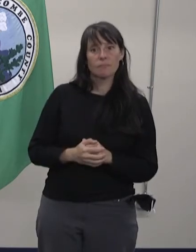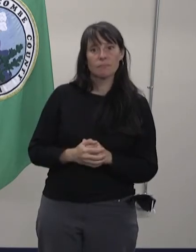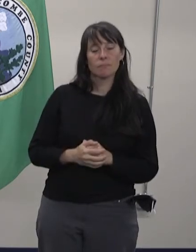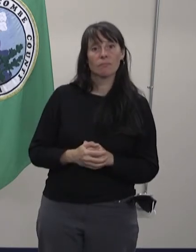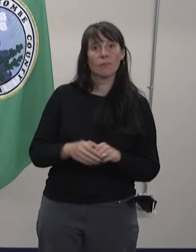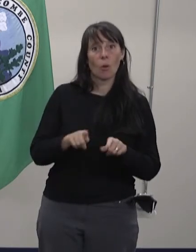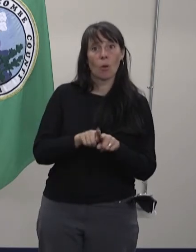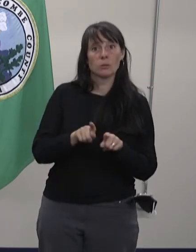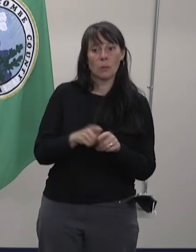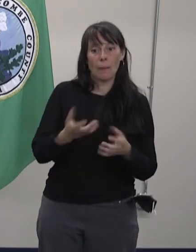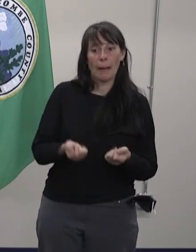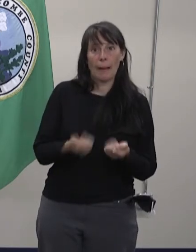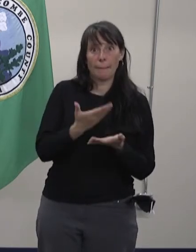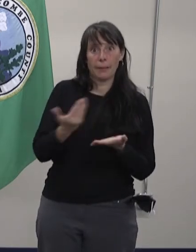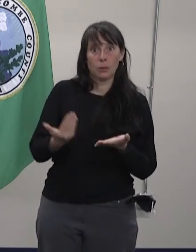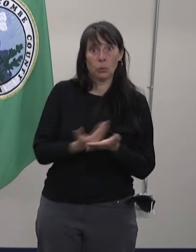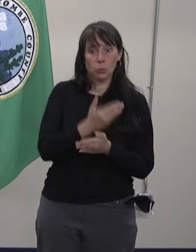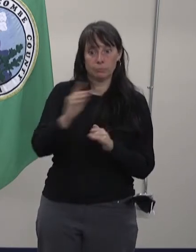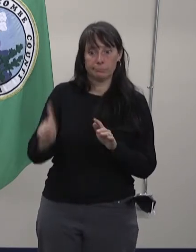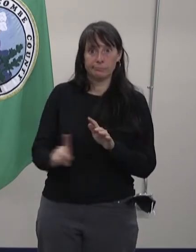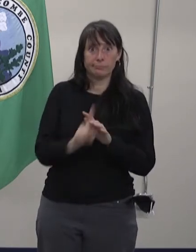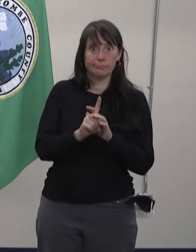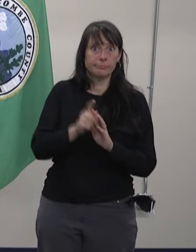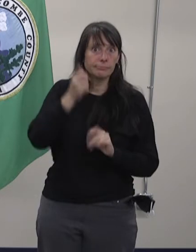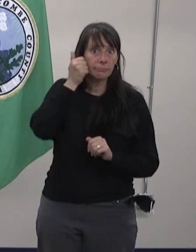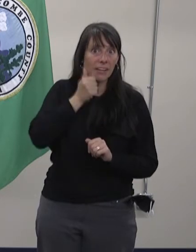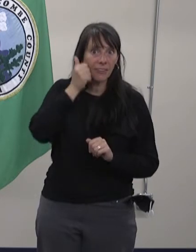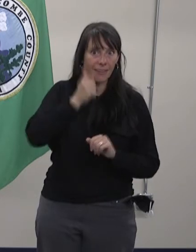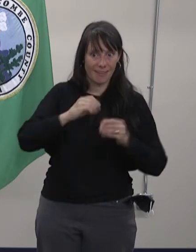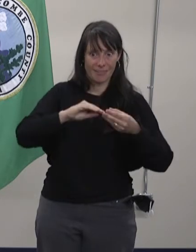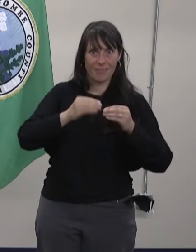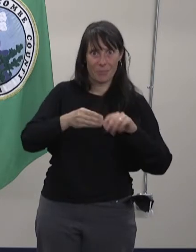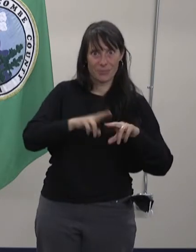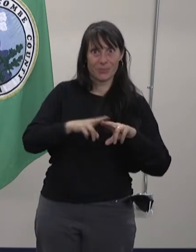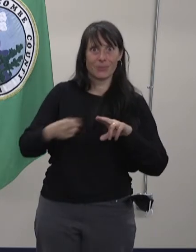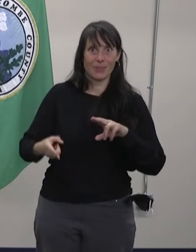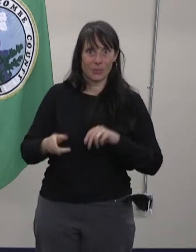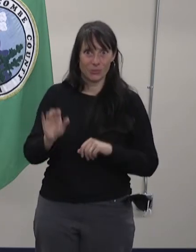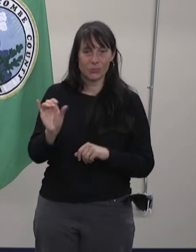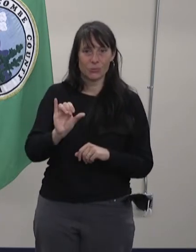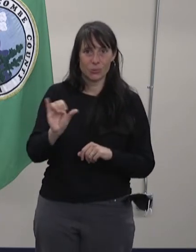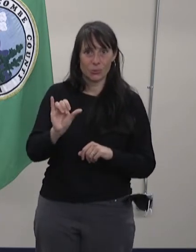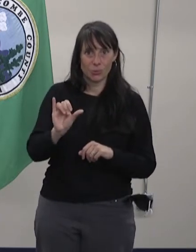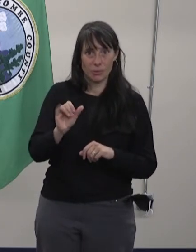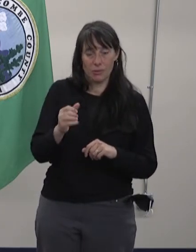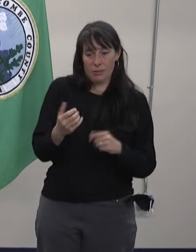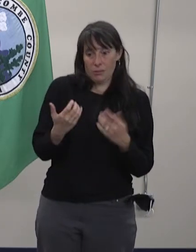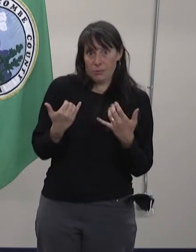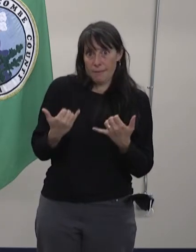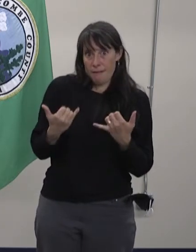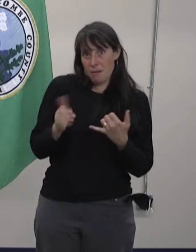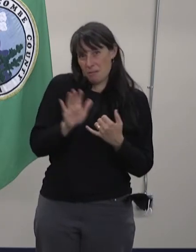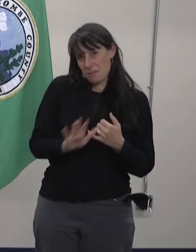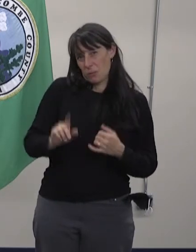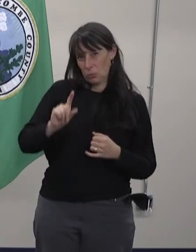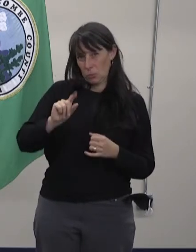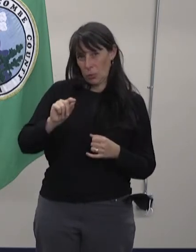in new cases per day on average. Currently, we are seeing just under 20 new cases per day.